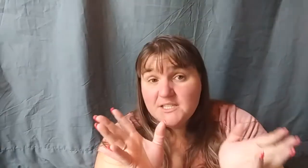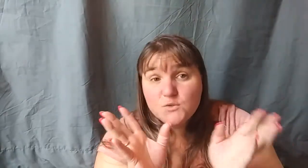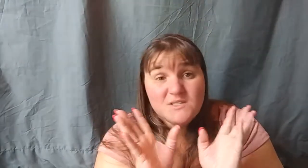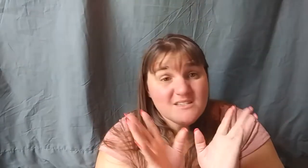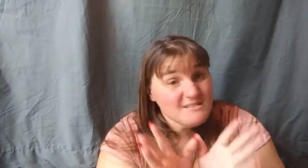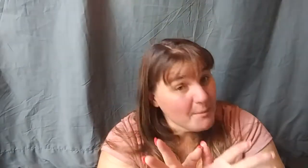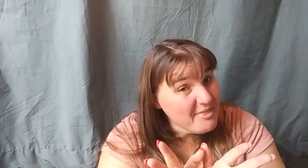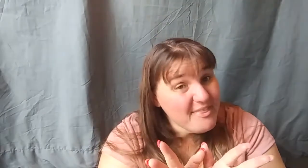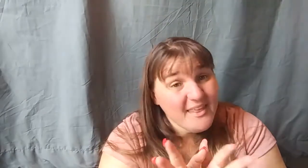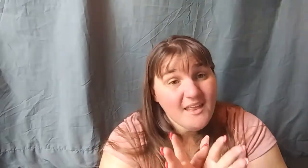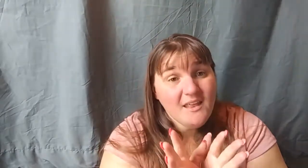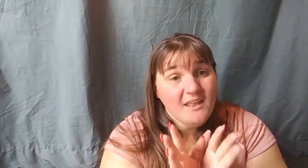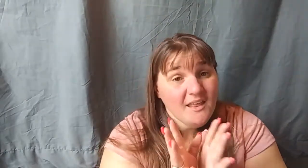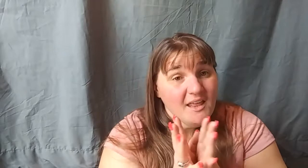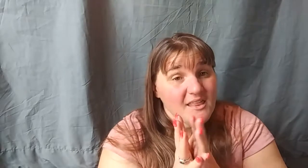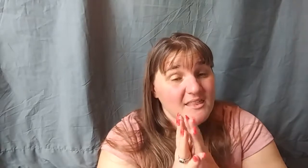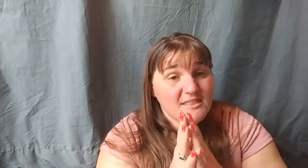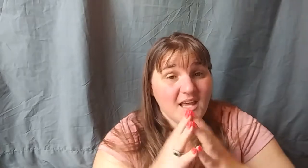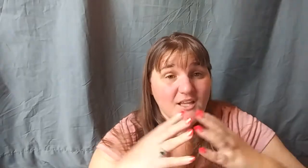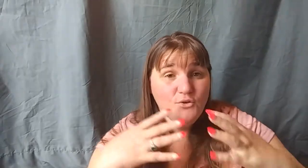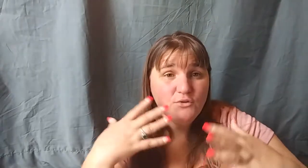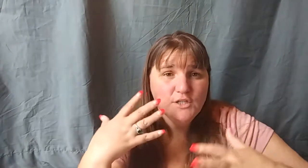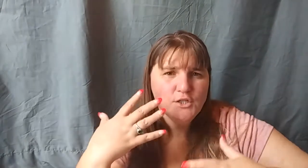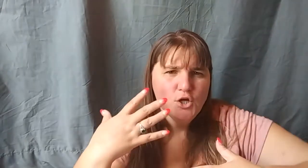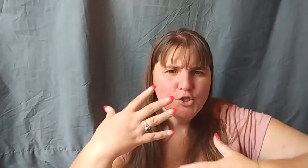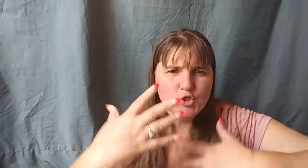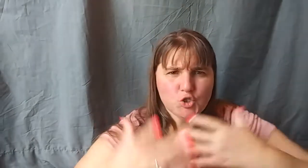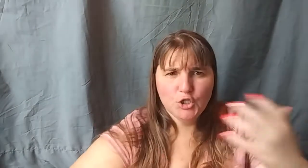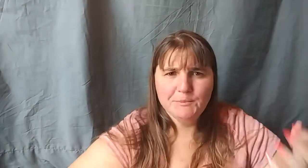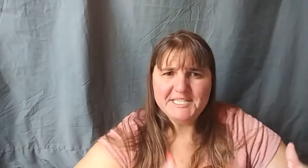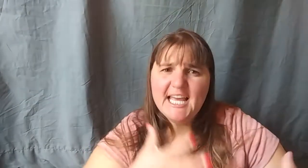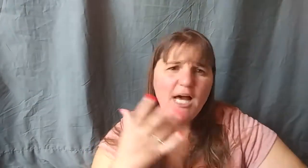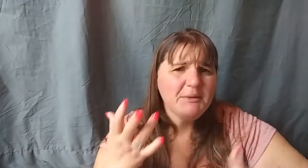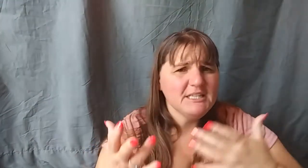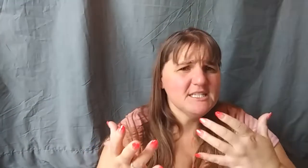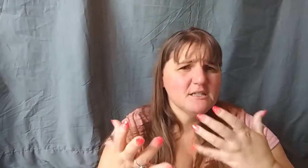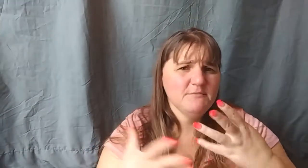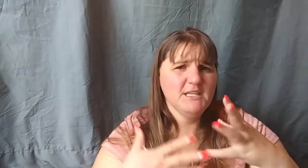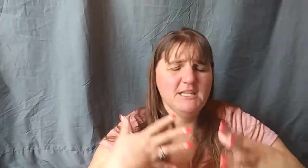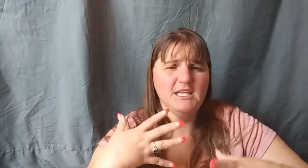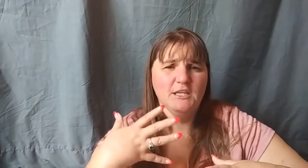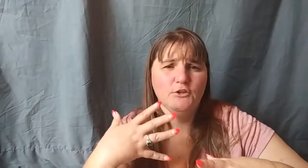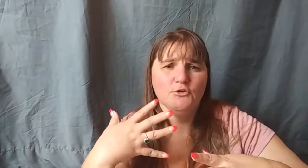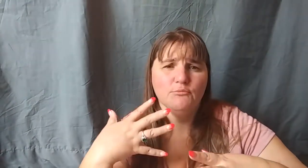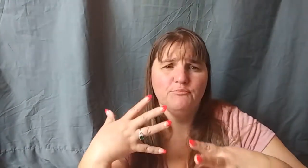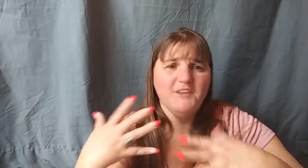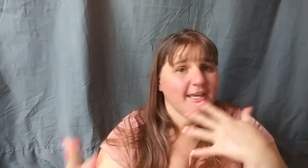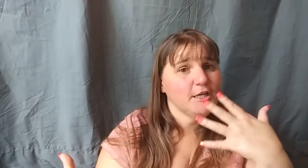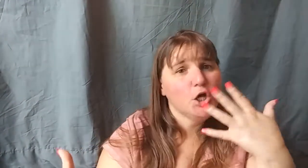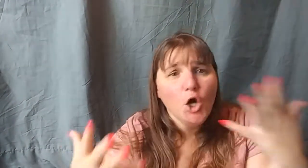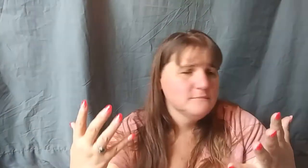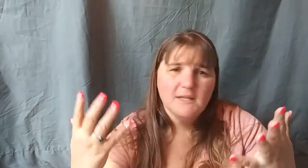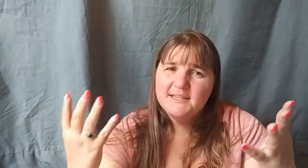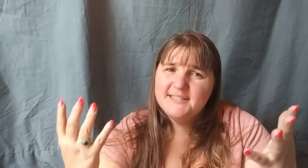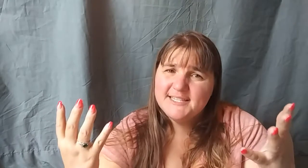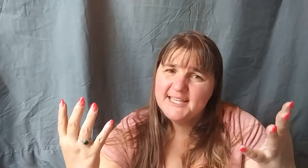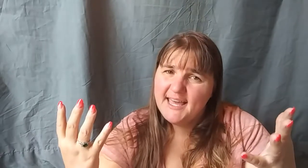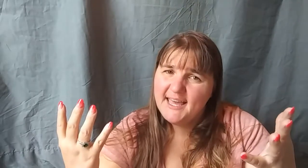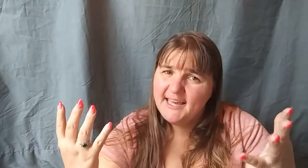something that you could start your metabolism and get your day going. This actually